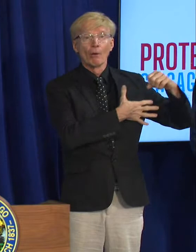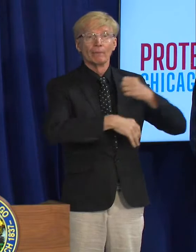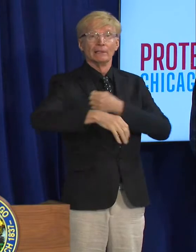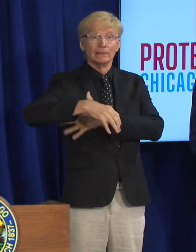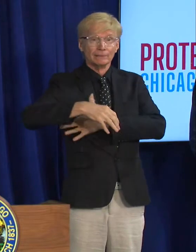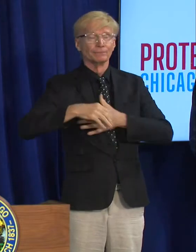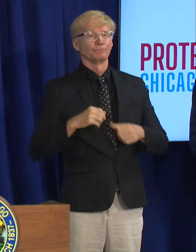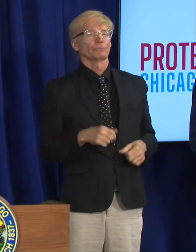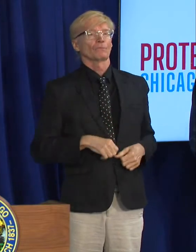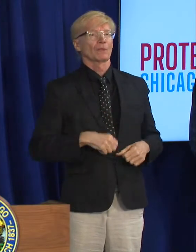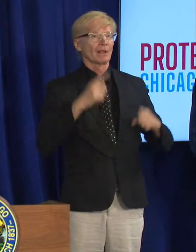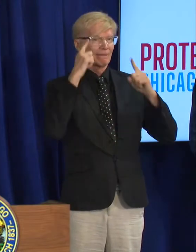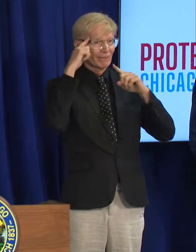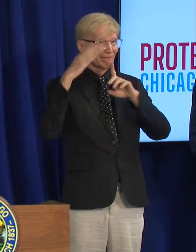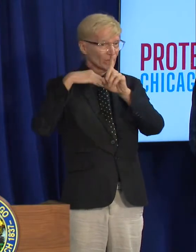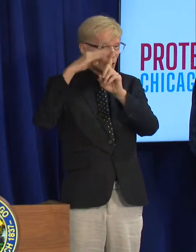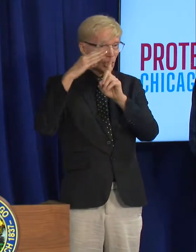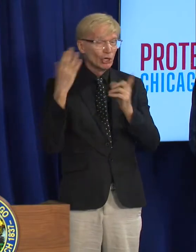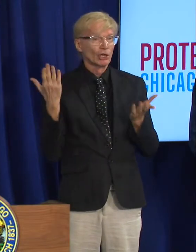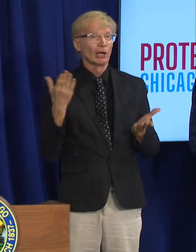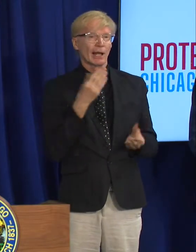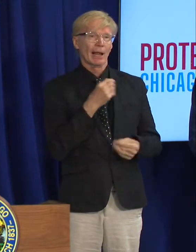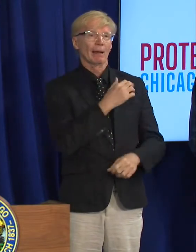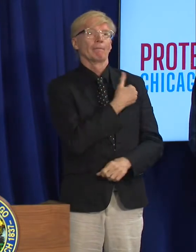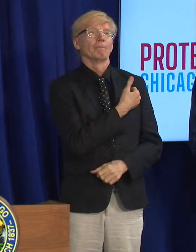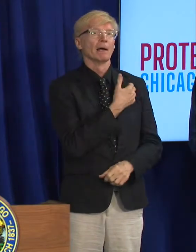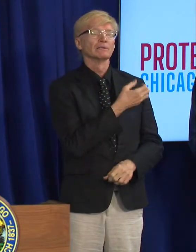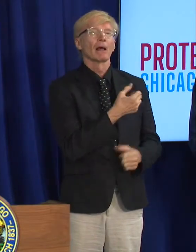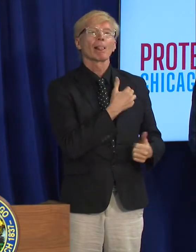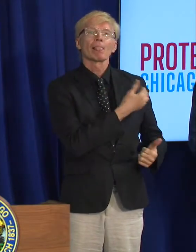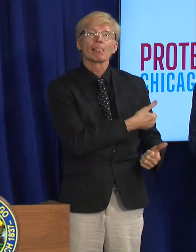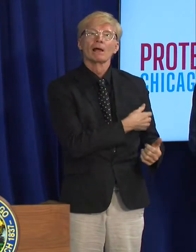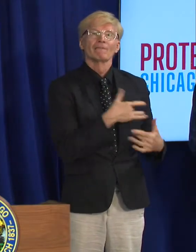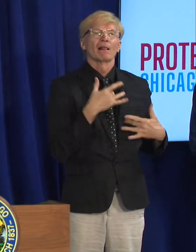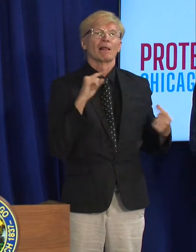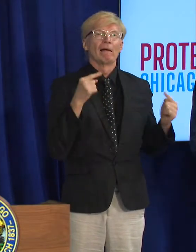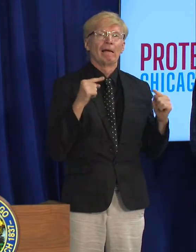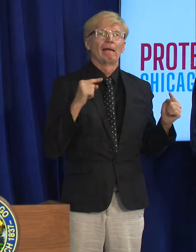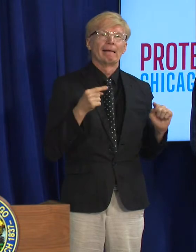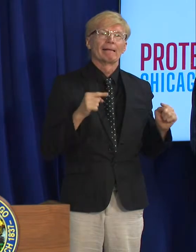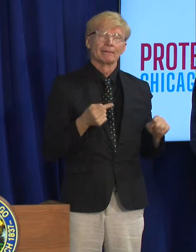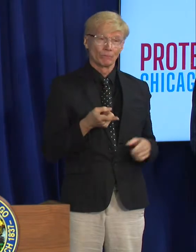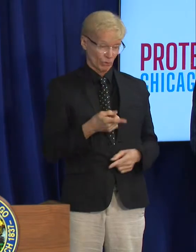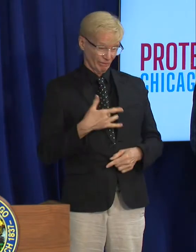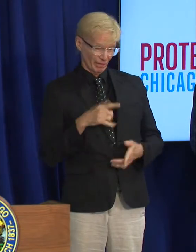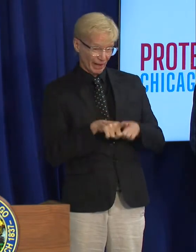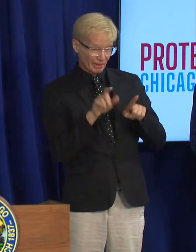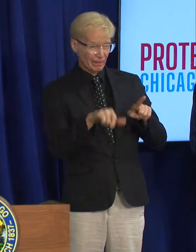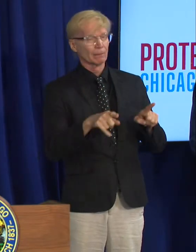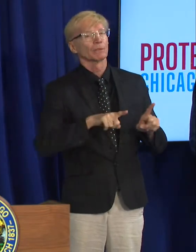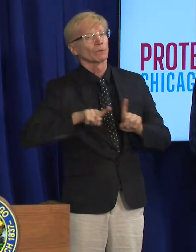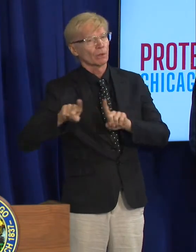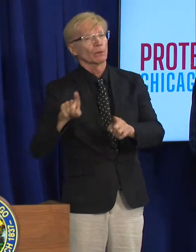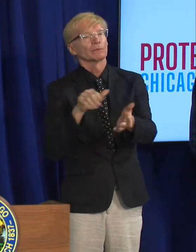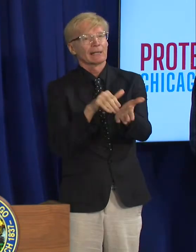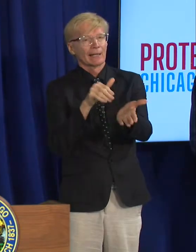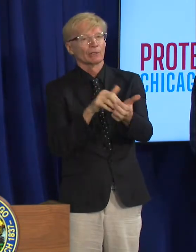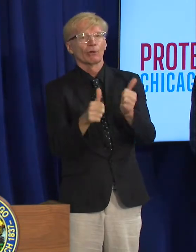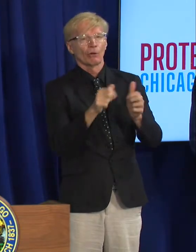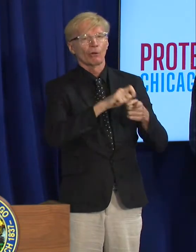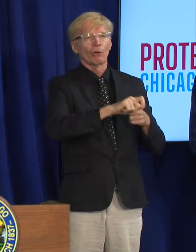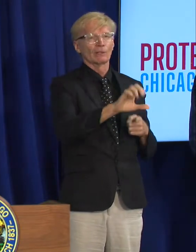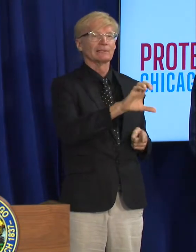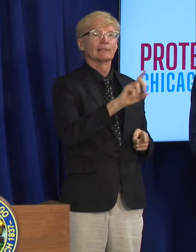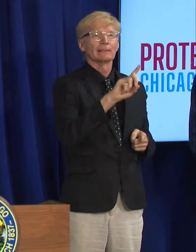fever and muscle aches so if you have those symptoms please see a primary care provider or call